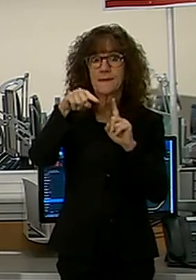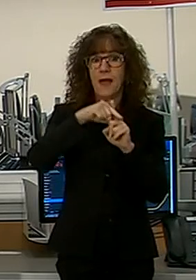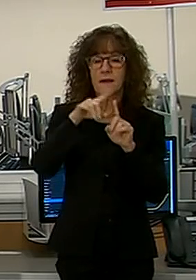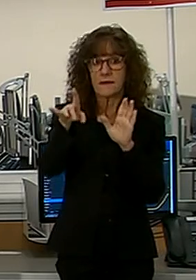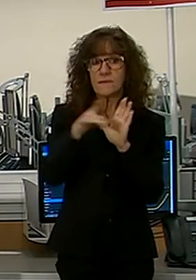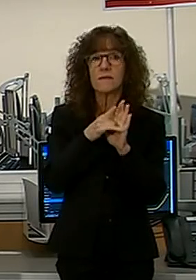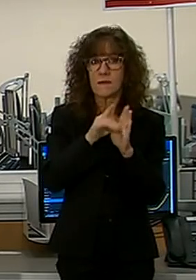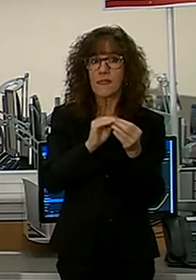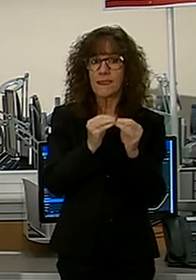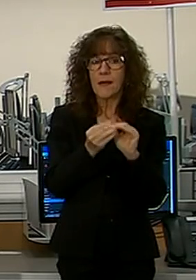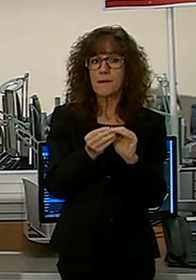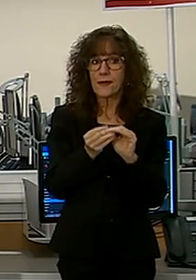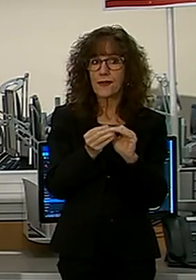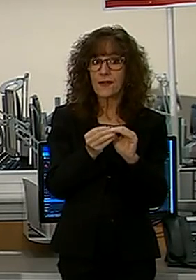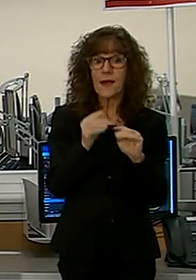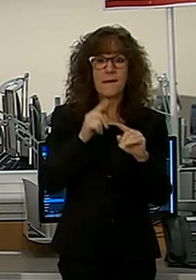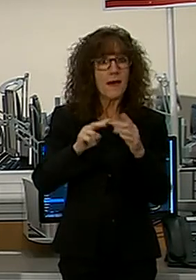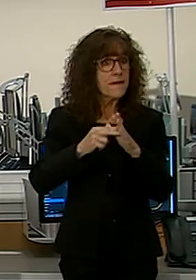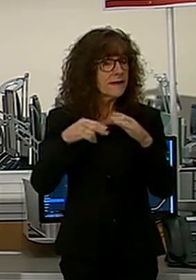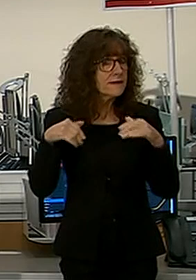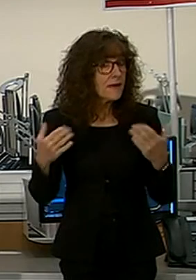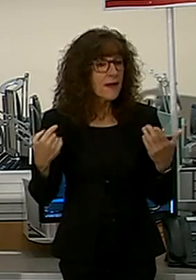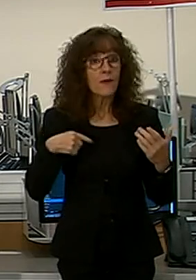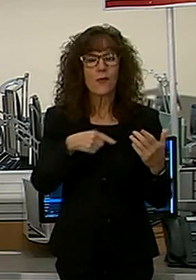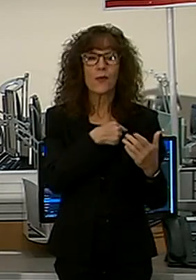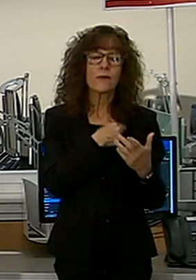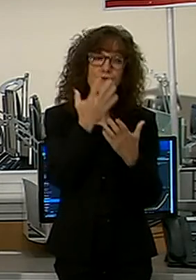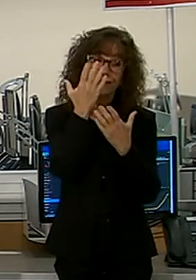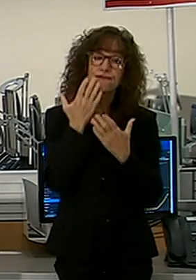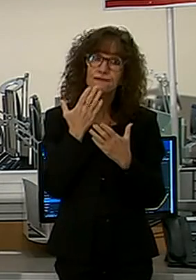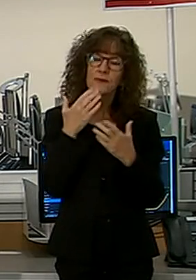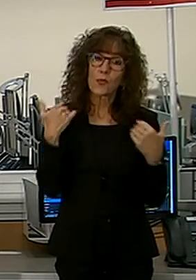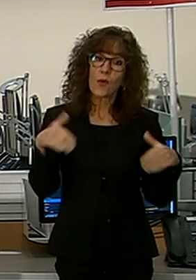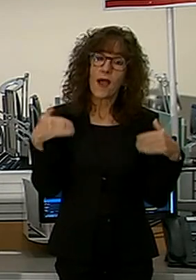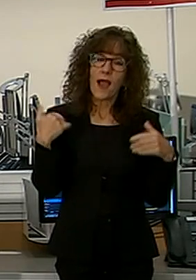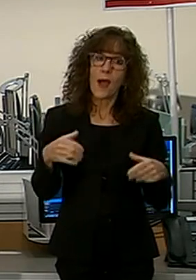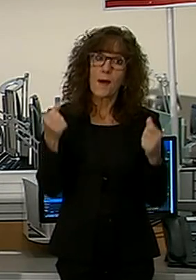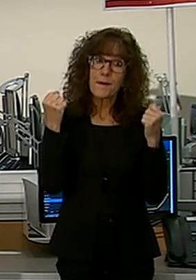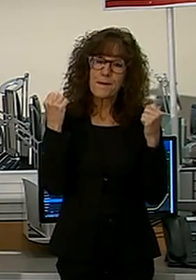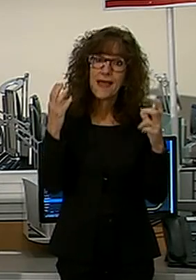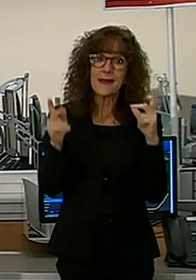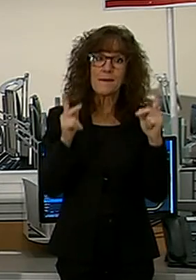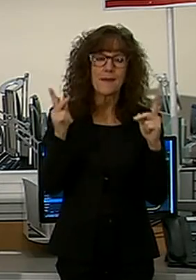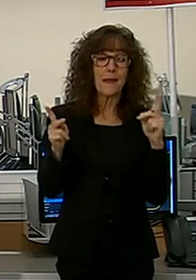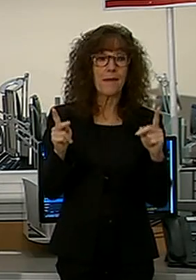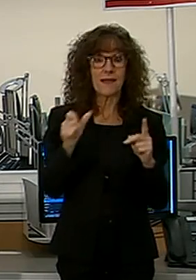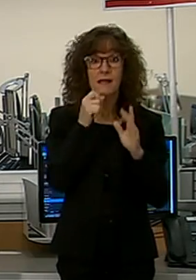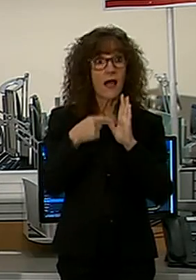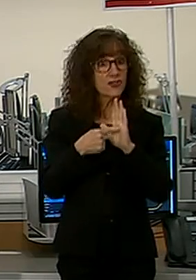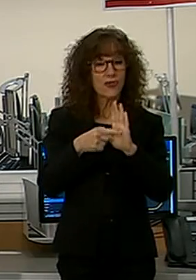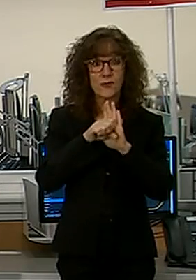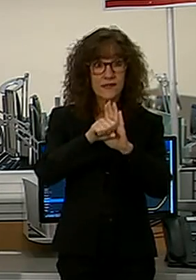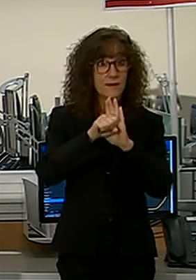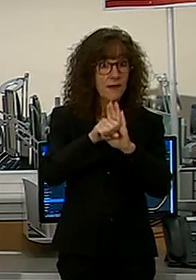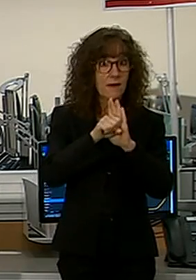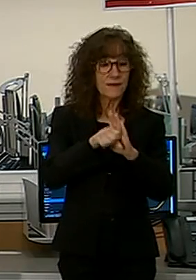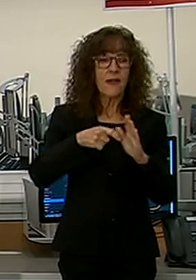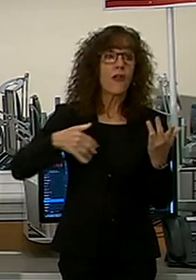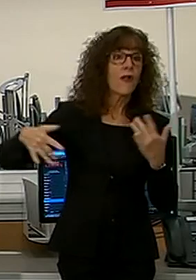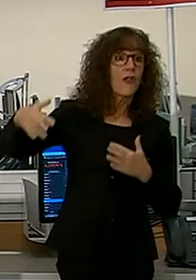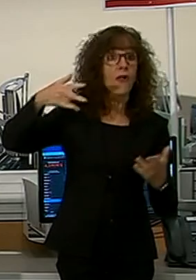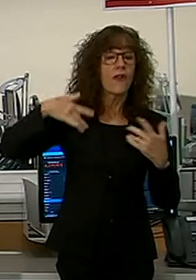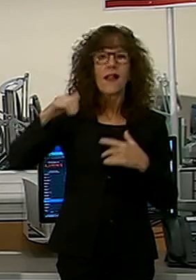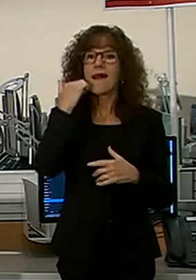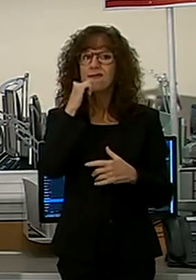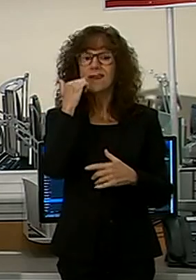cases, but what it also means is that we have, unfortunately, a good number of asymptomatic individuals who are walking around our community every